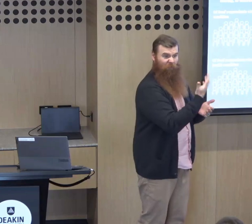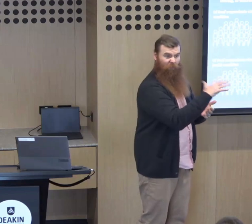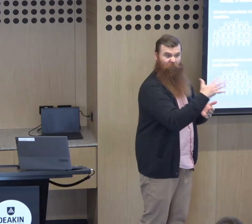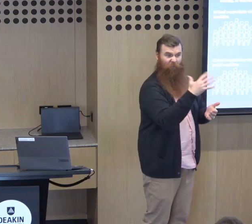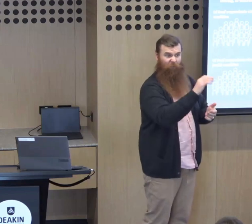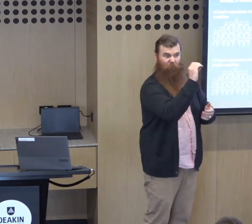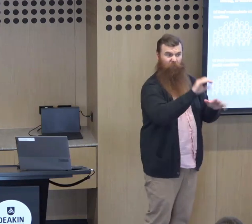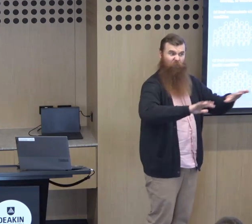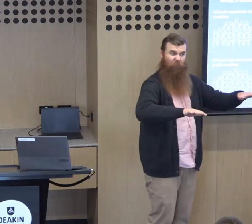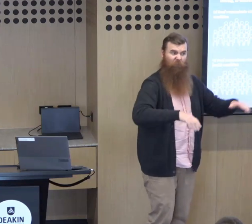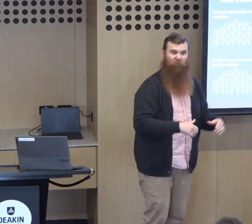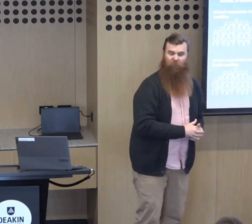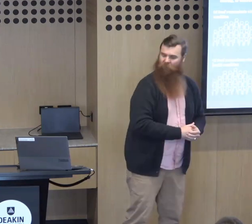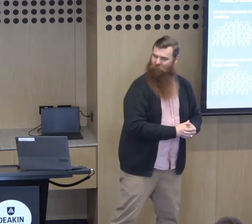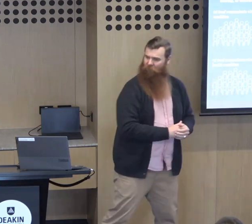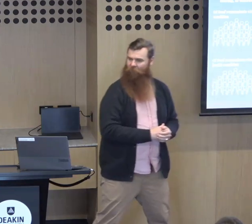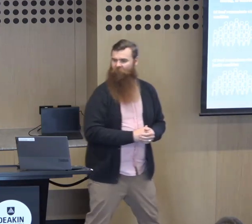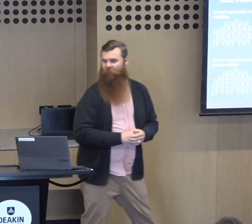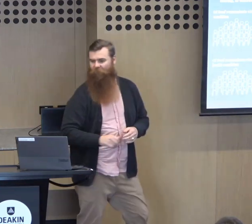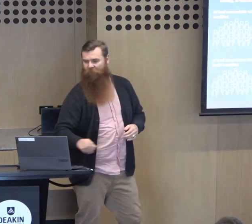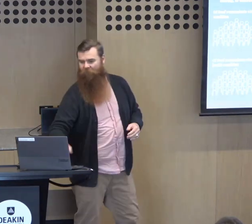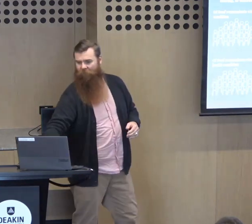That's a lot of numbers. mean, 5050 is significant.